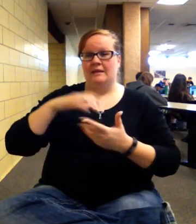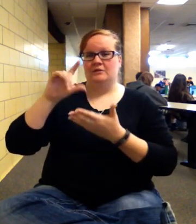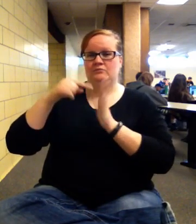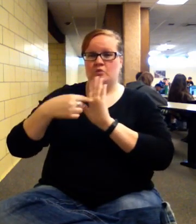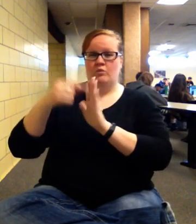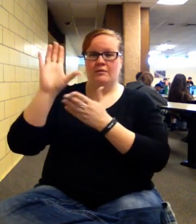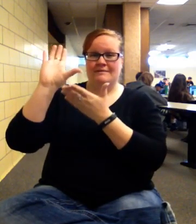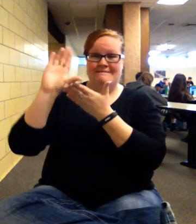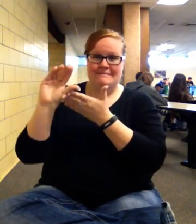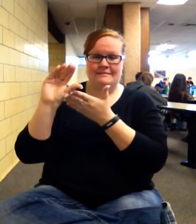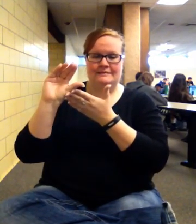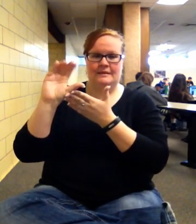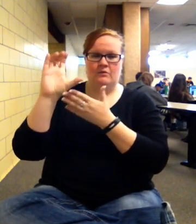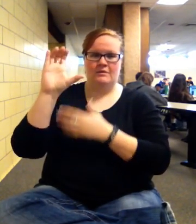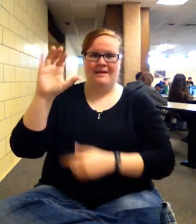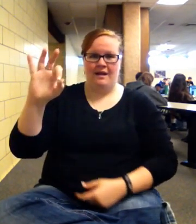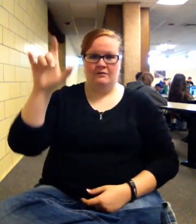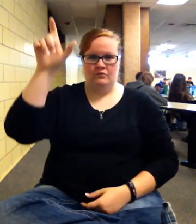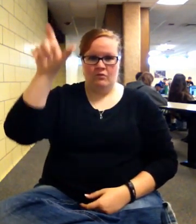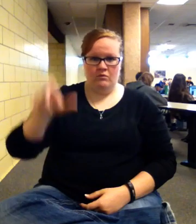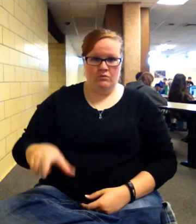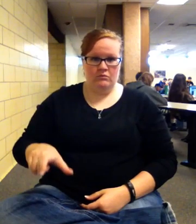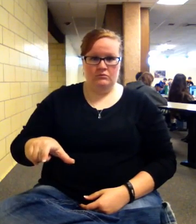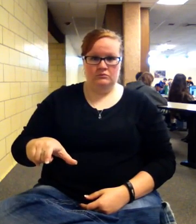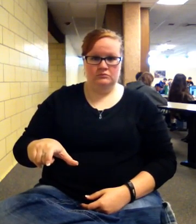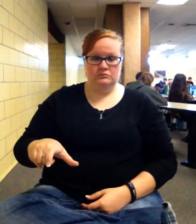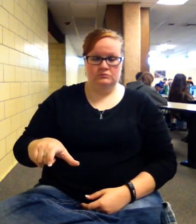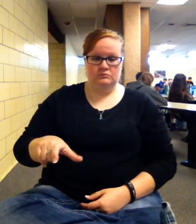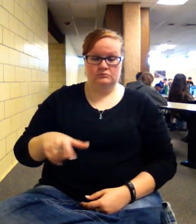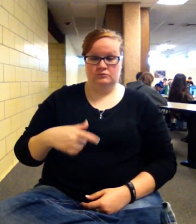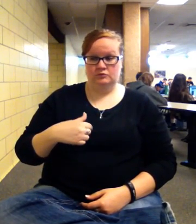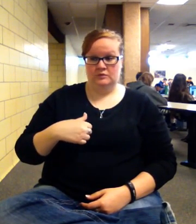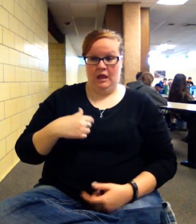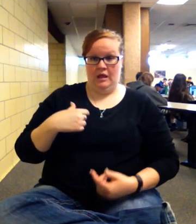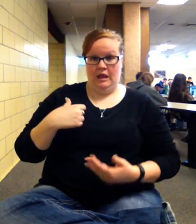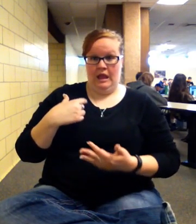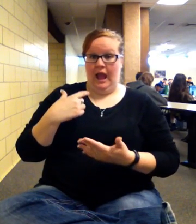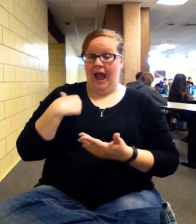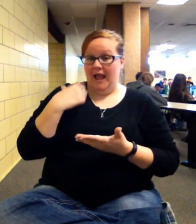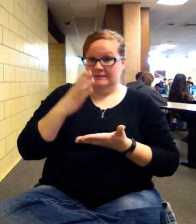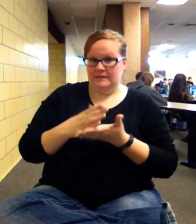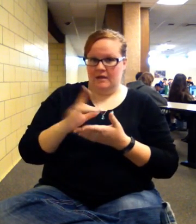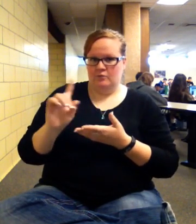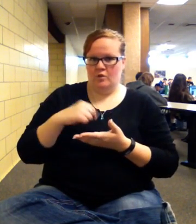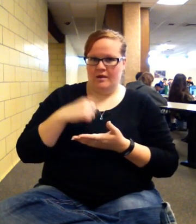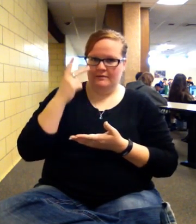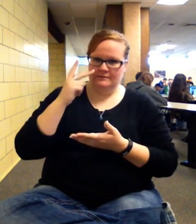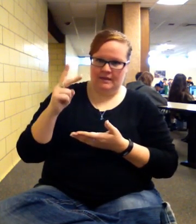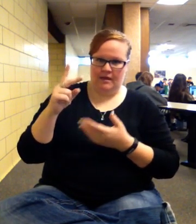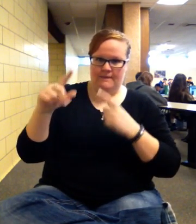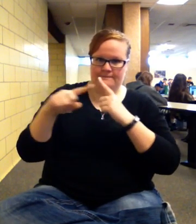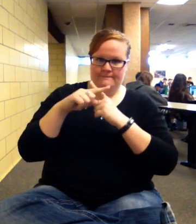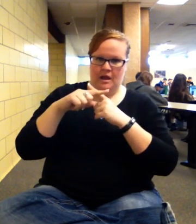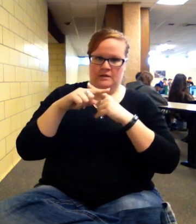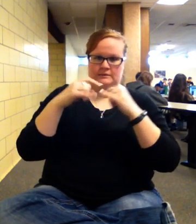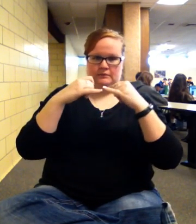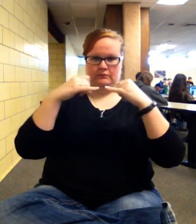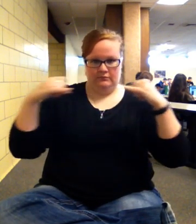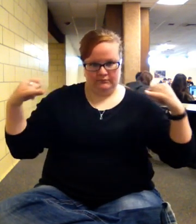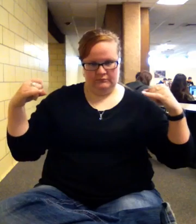flow column. So to answer your question, you can see I stopped once. got to where I saw a positive in my cumulative column. But what I'm doing